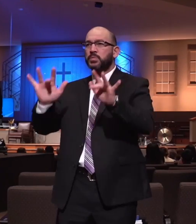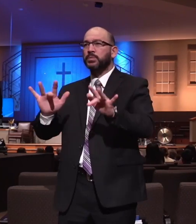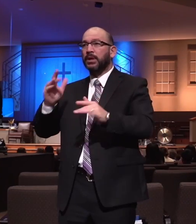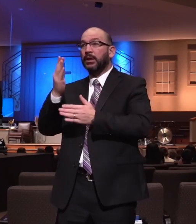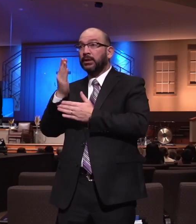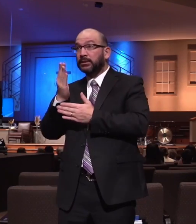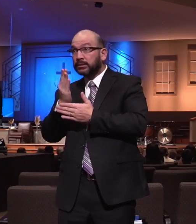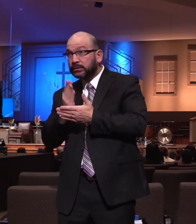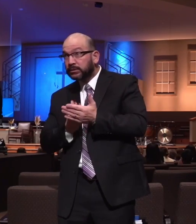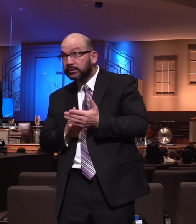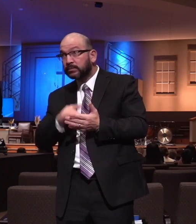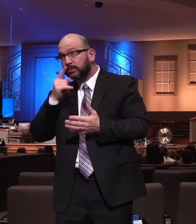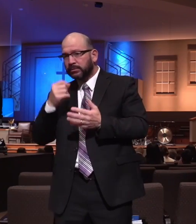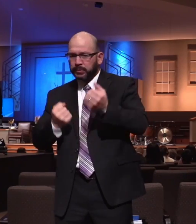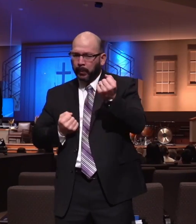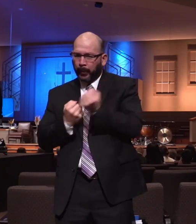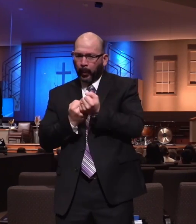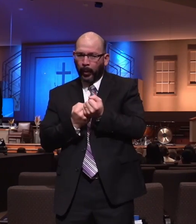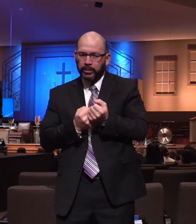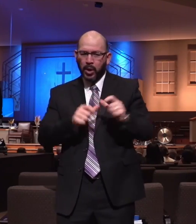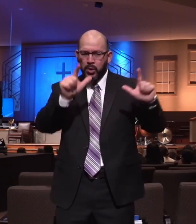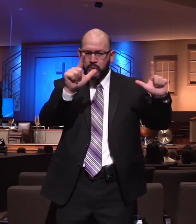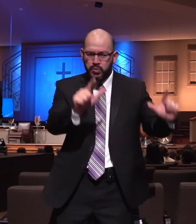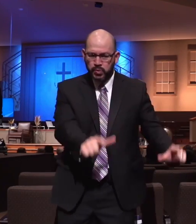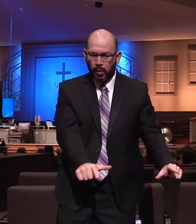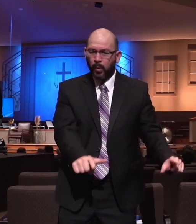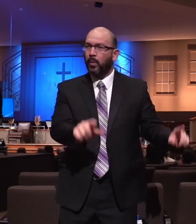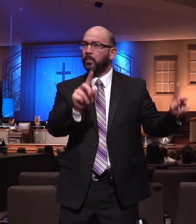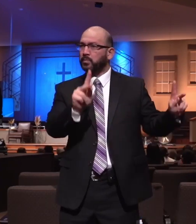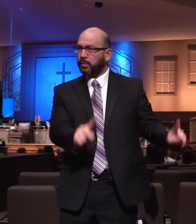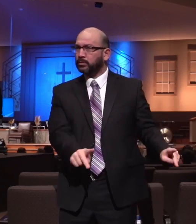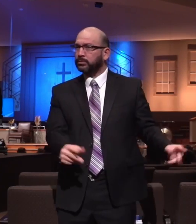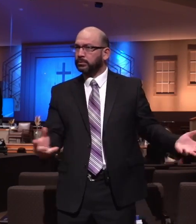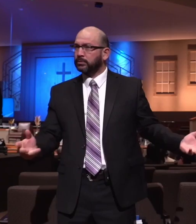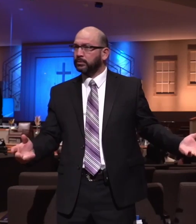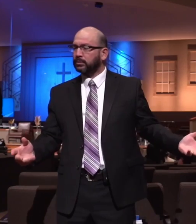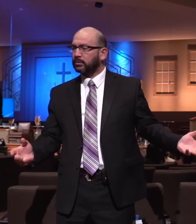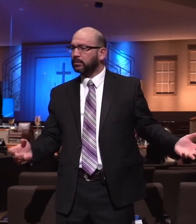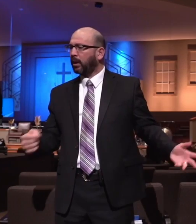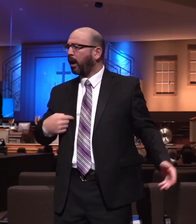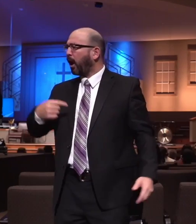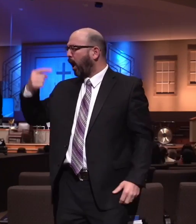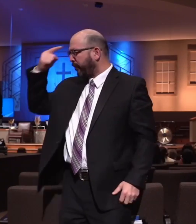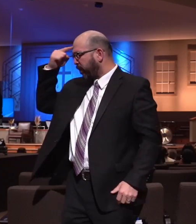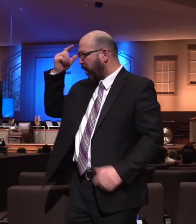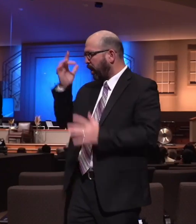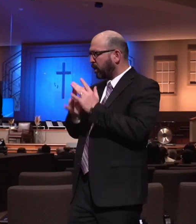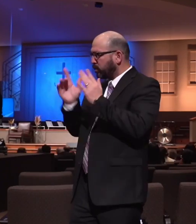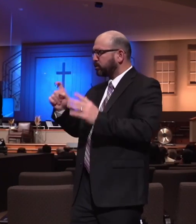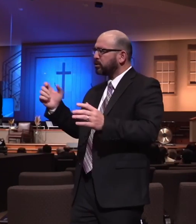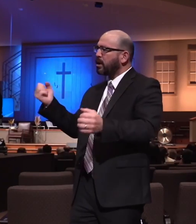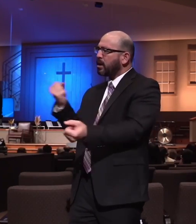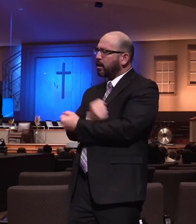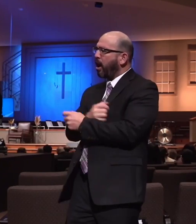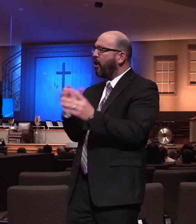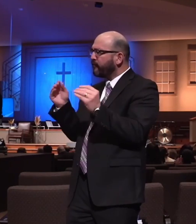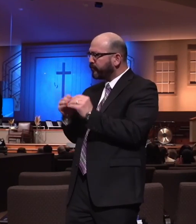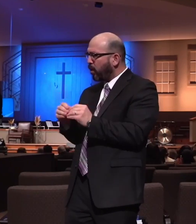underdog. And they might feel like, well, I just think Christians ought to love more and we ought to just be more accepting.